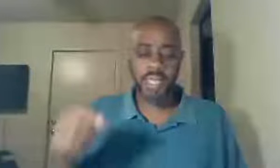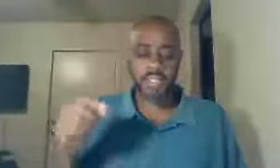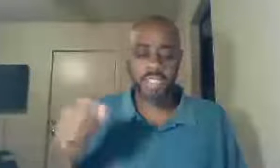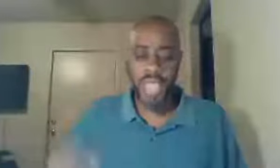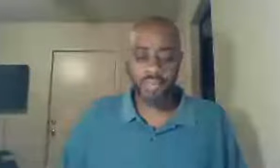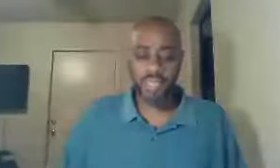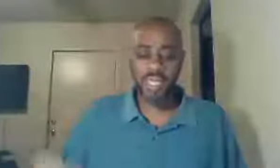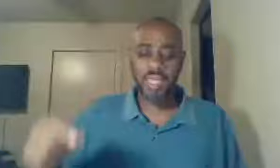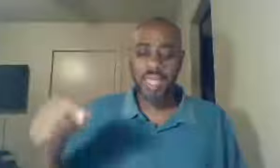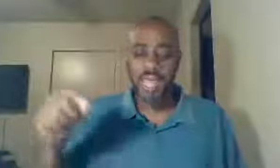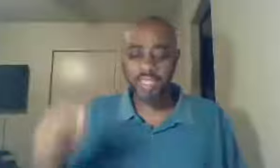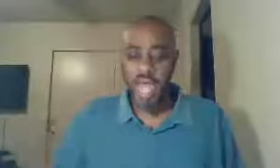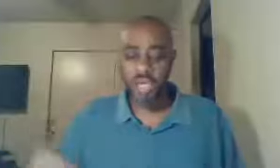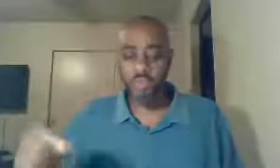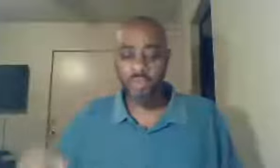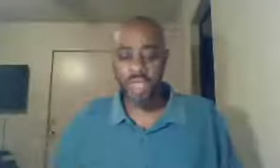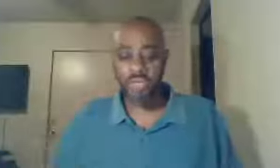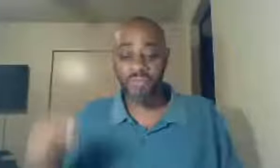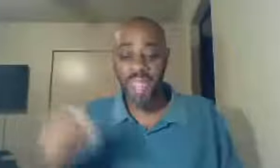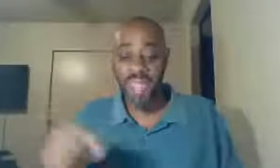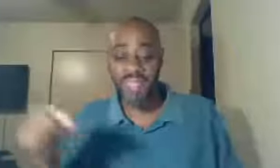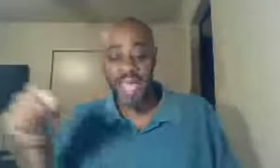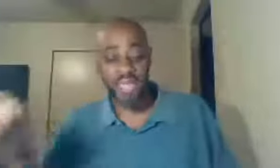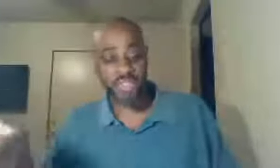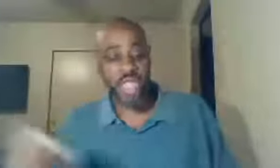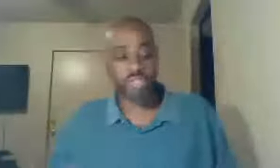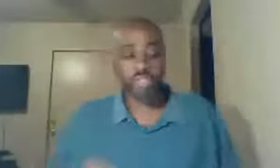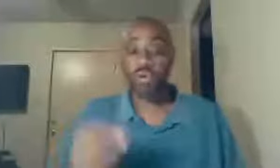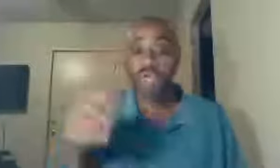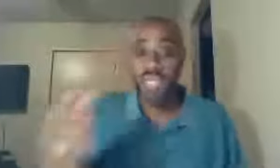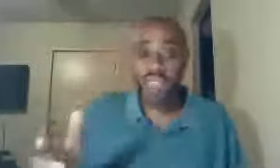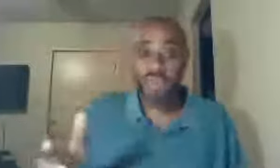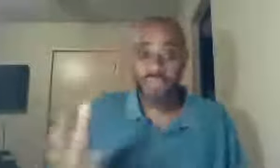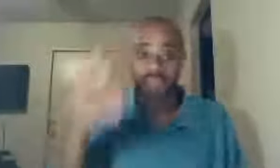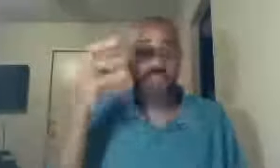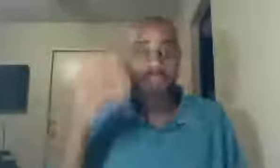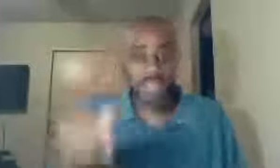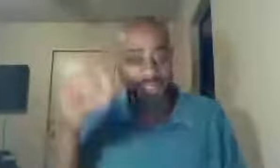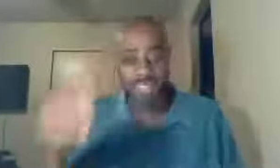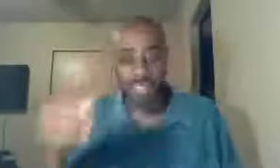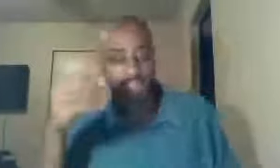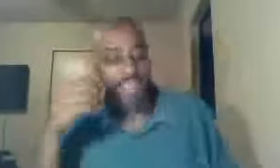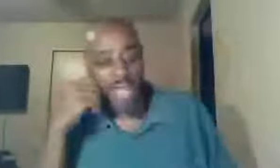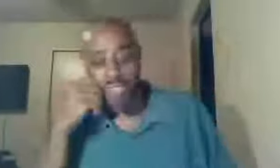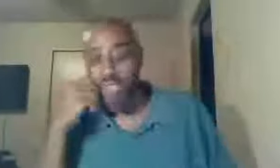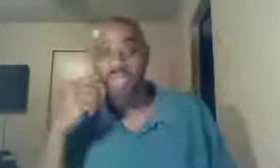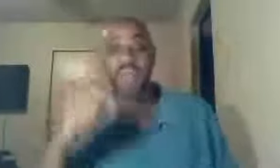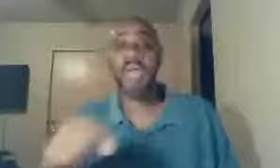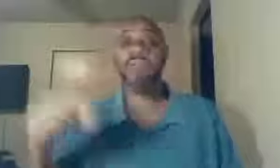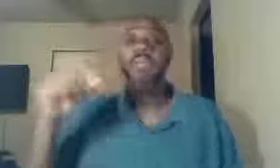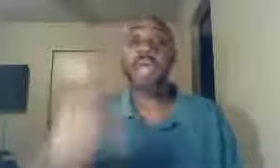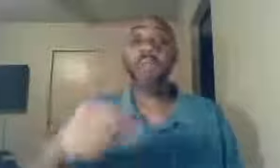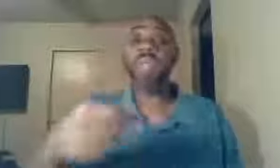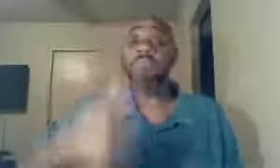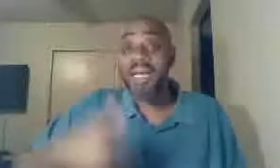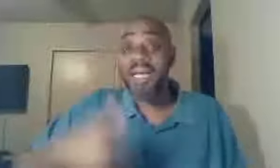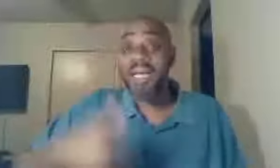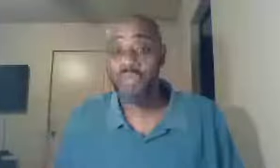and championing, a tolerable measure, of anti-education, or ignorance, he's simply, not doing that, and we must not,